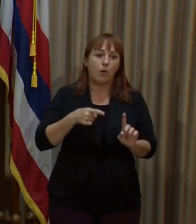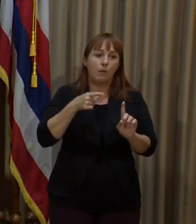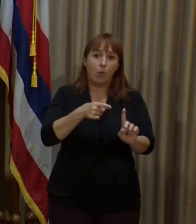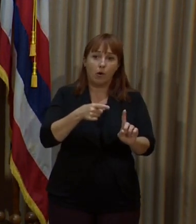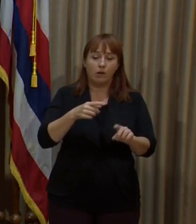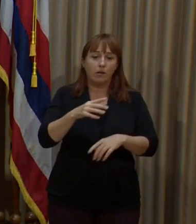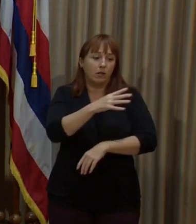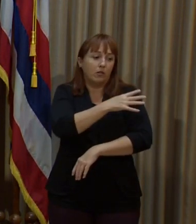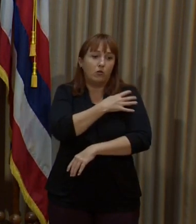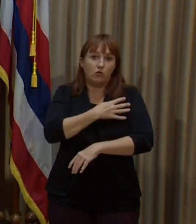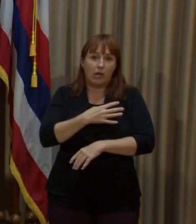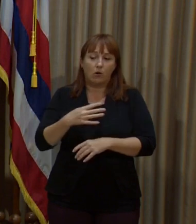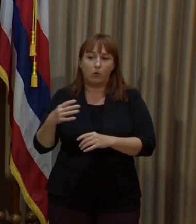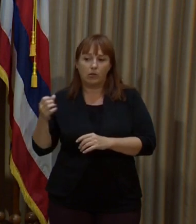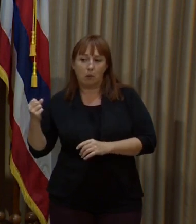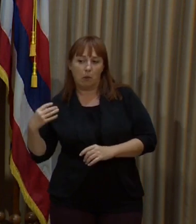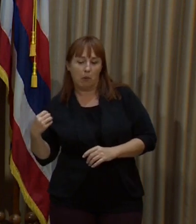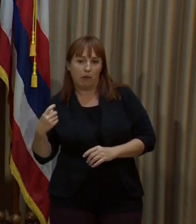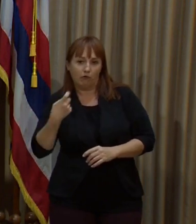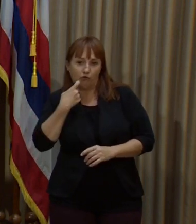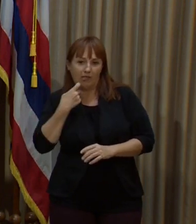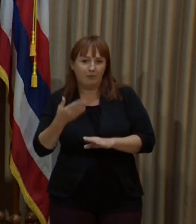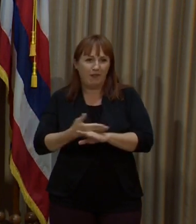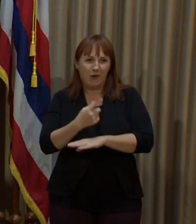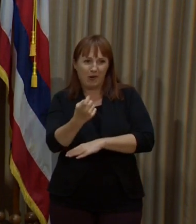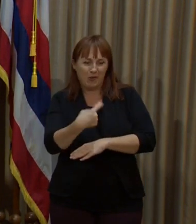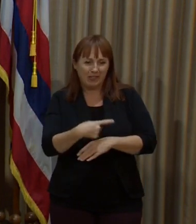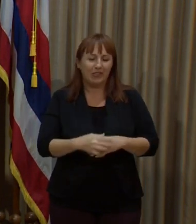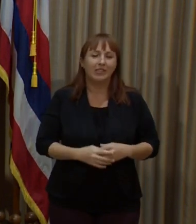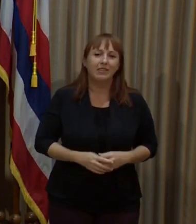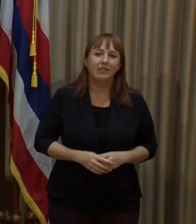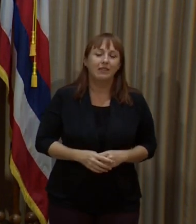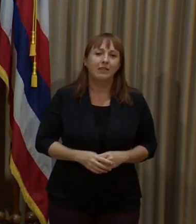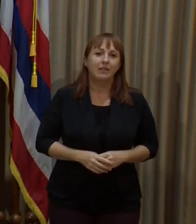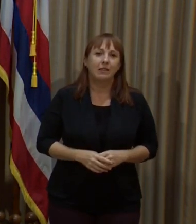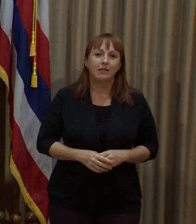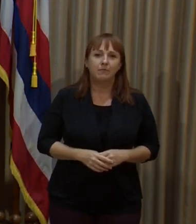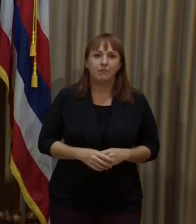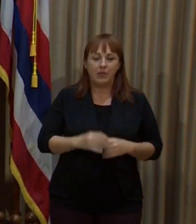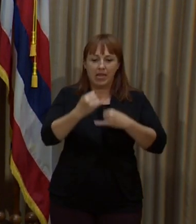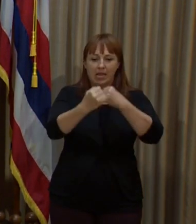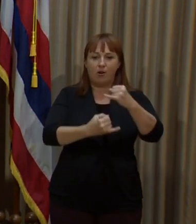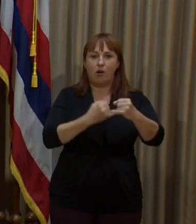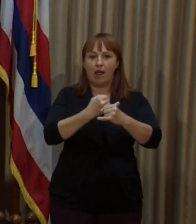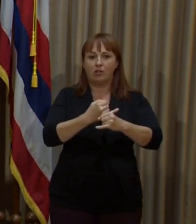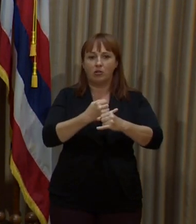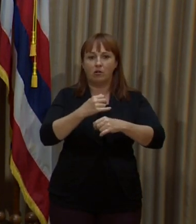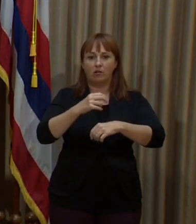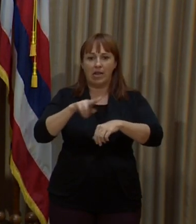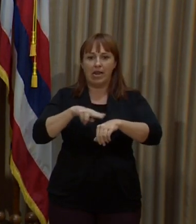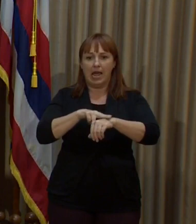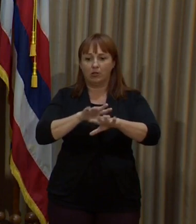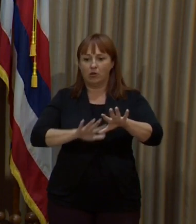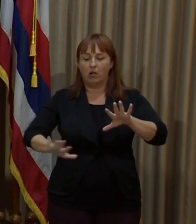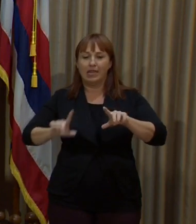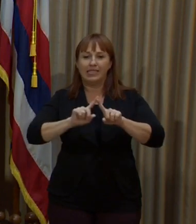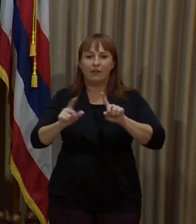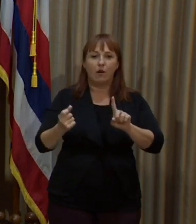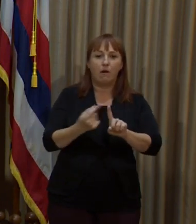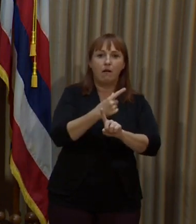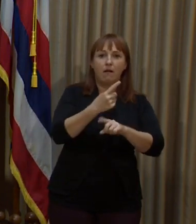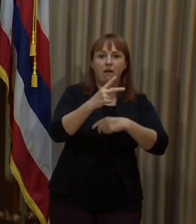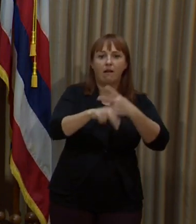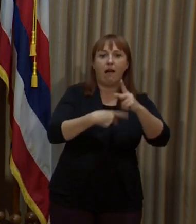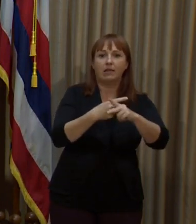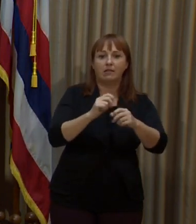though, that General was whispering to me before your question is, what are we seeing internationally and nationally with variants? If we were to